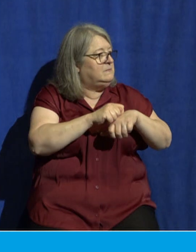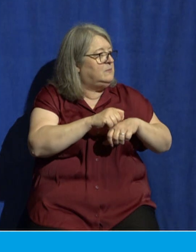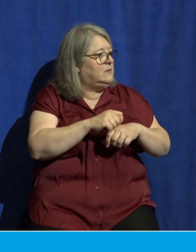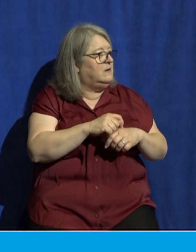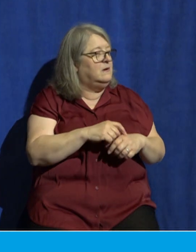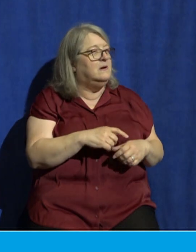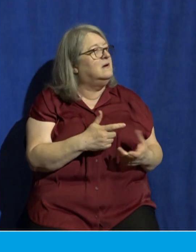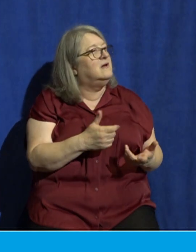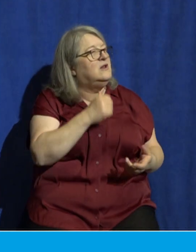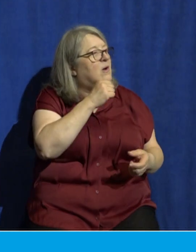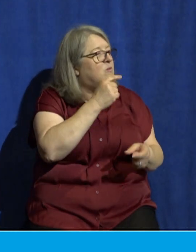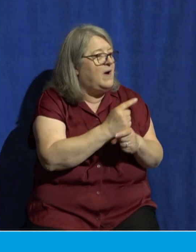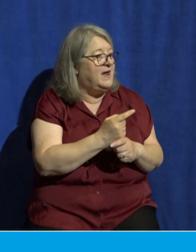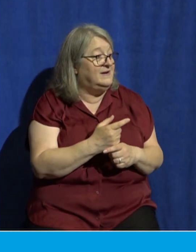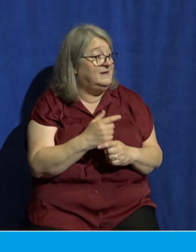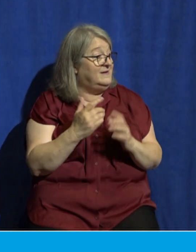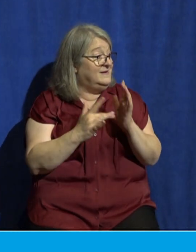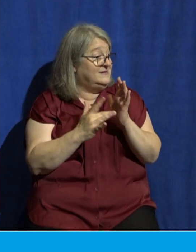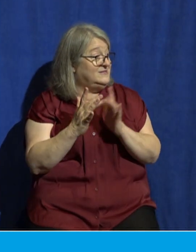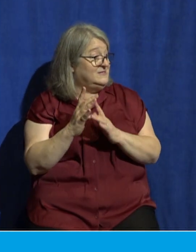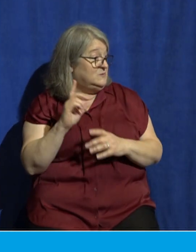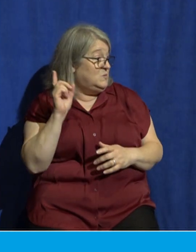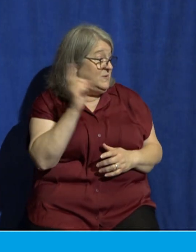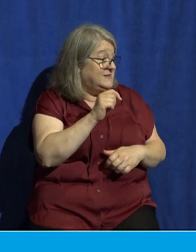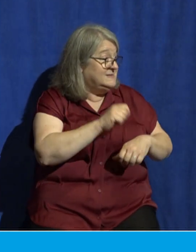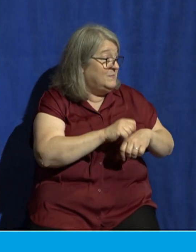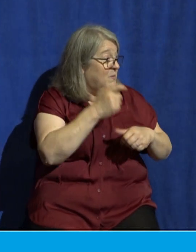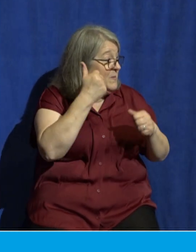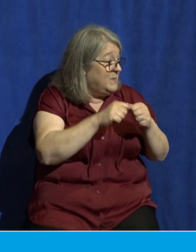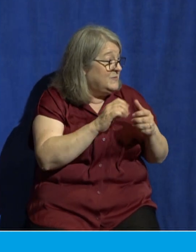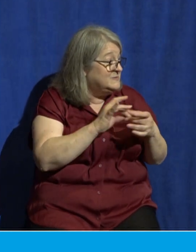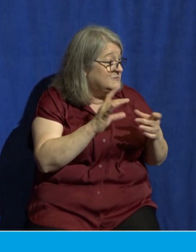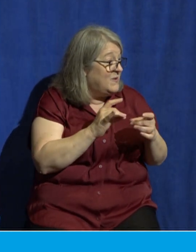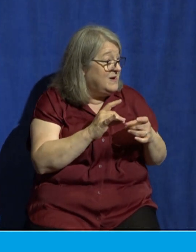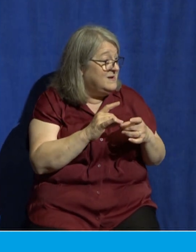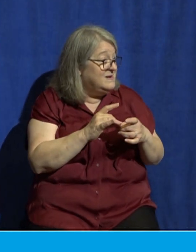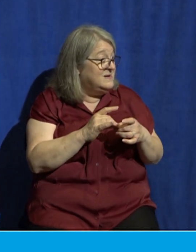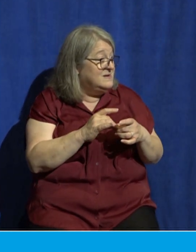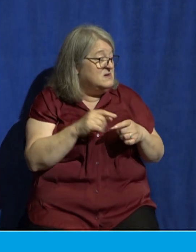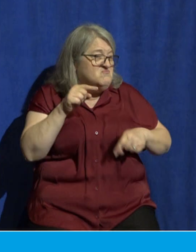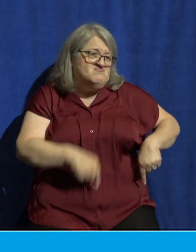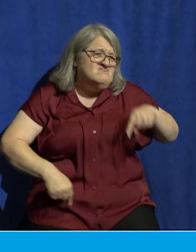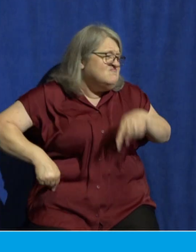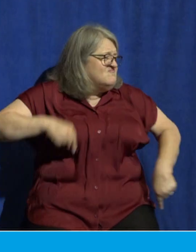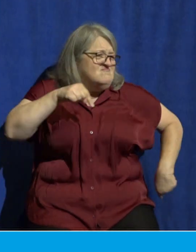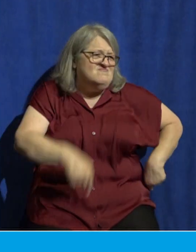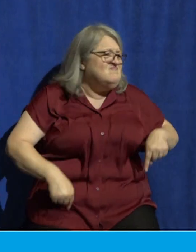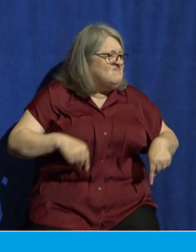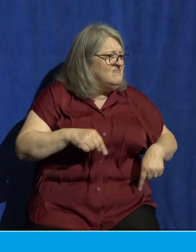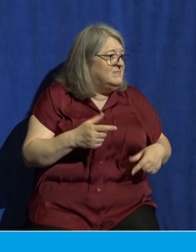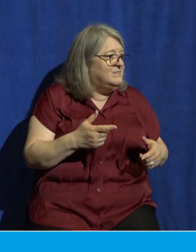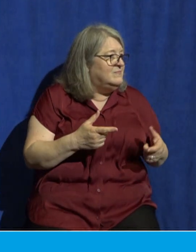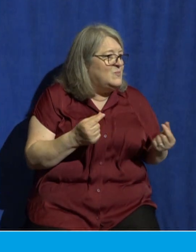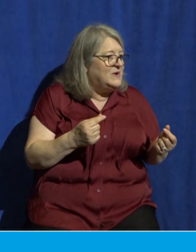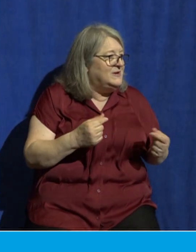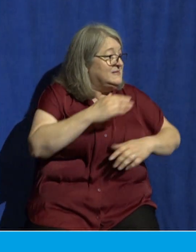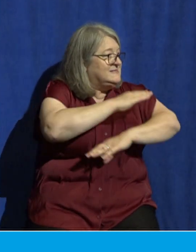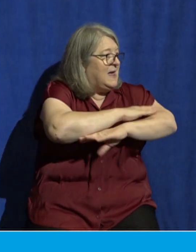to Jerusalem, he barged into the temple courts. Some of you have heard this story before. He barges into the temple courts and he starts flipping tables over.